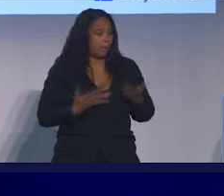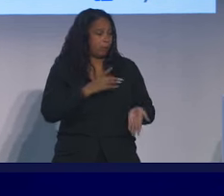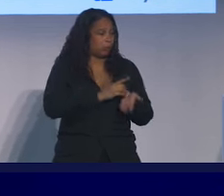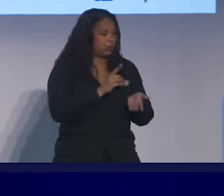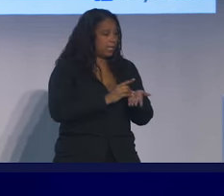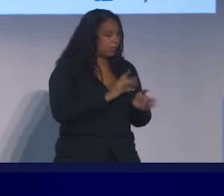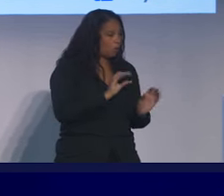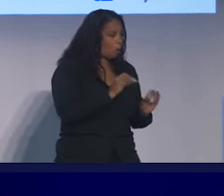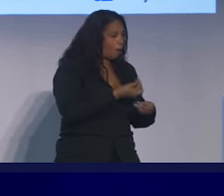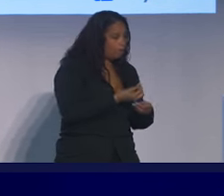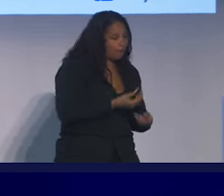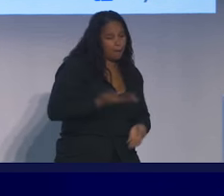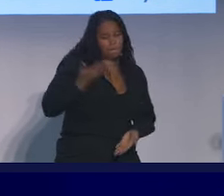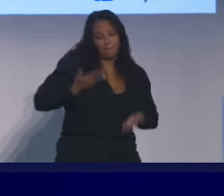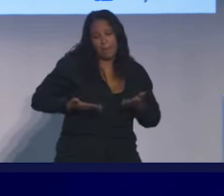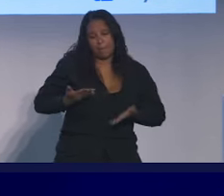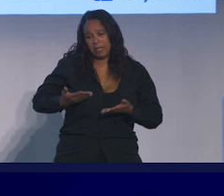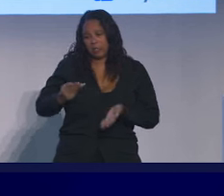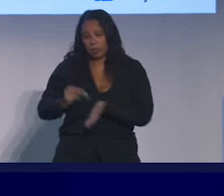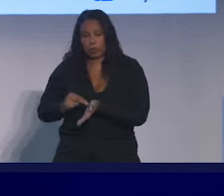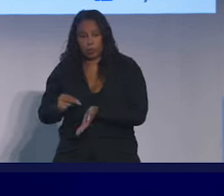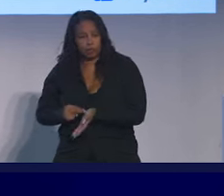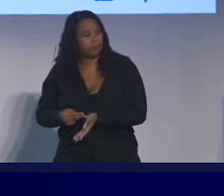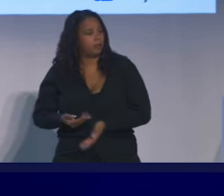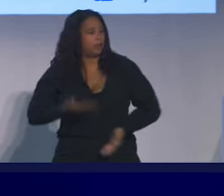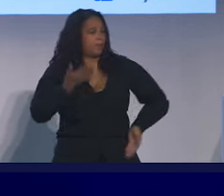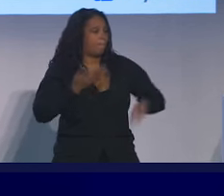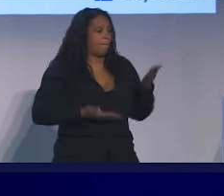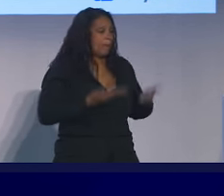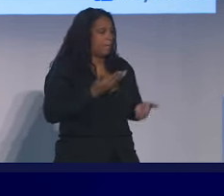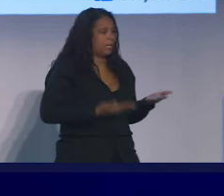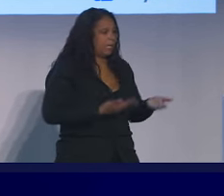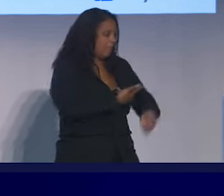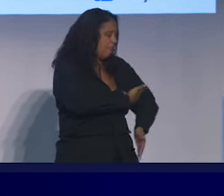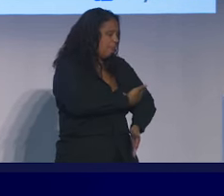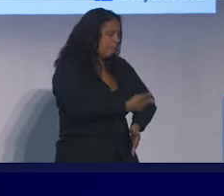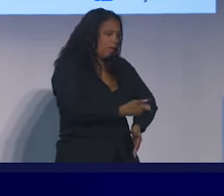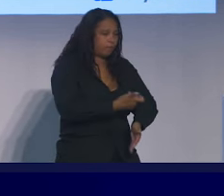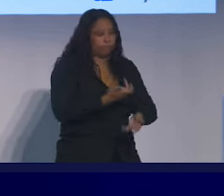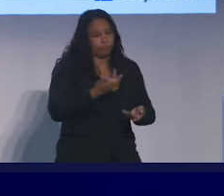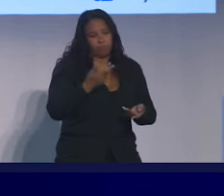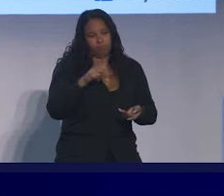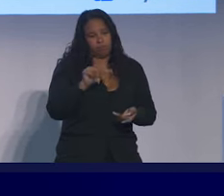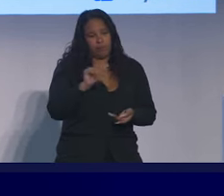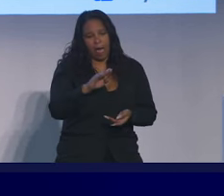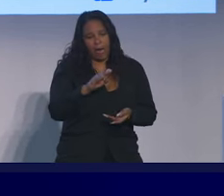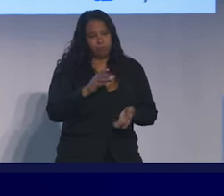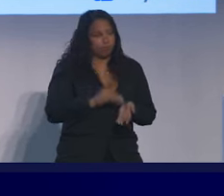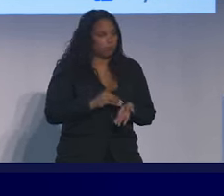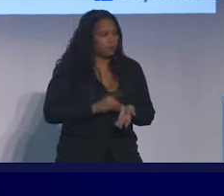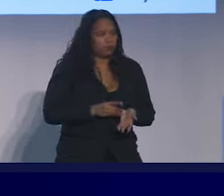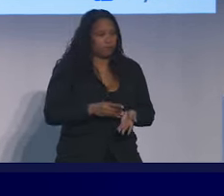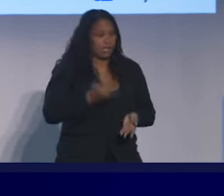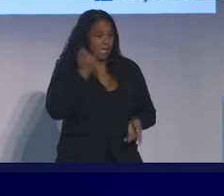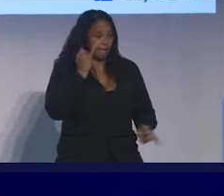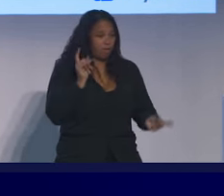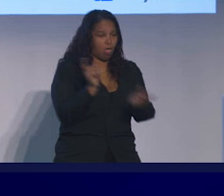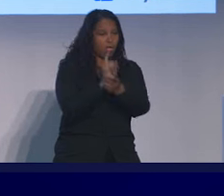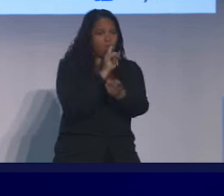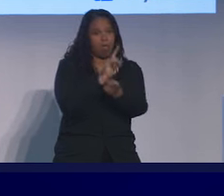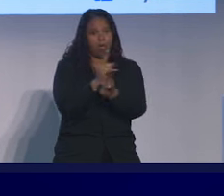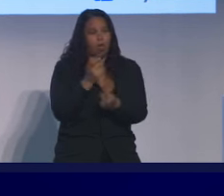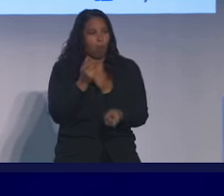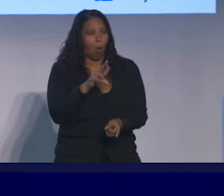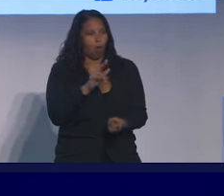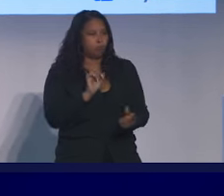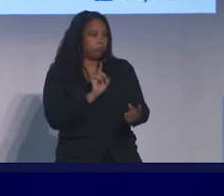could be your primary care doctor, could be the nurse, could be the phlebotomist who takes your labs, who if you saw them, if you bumped into them on a random Tuesday